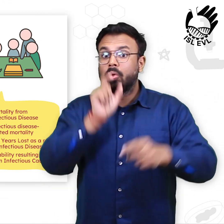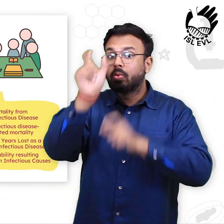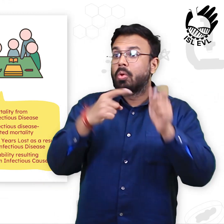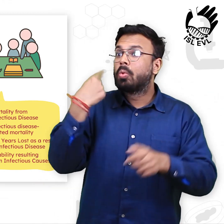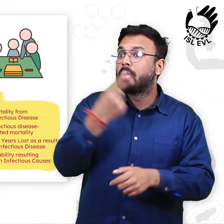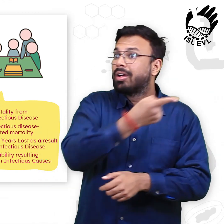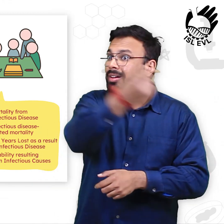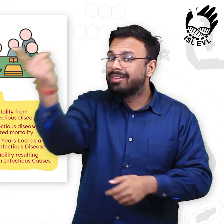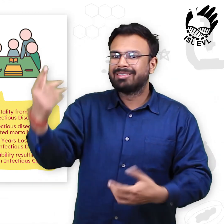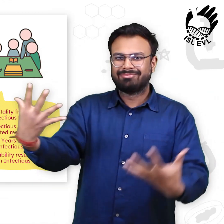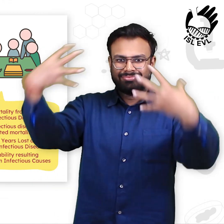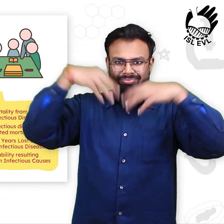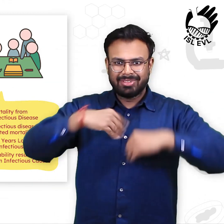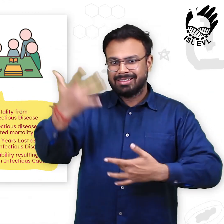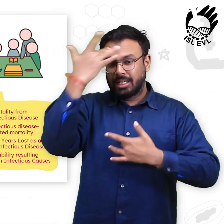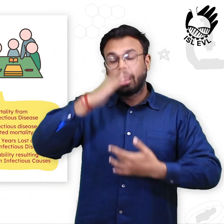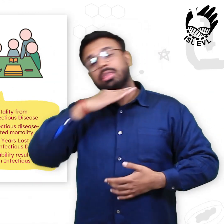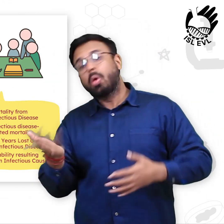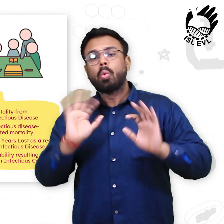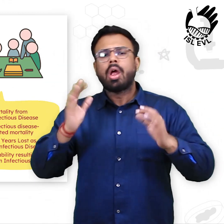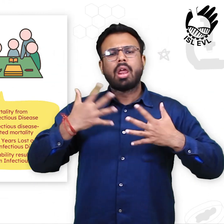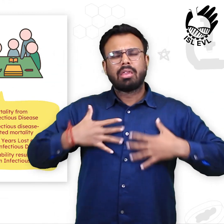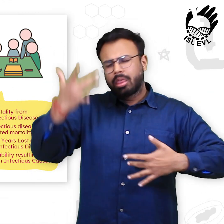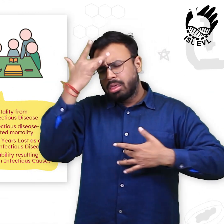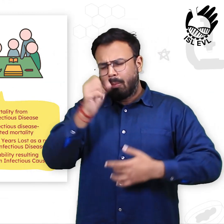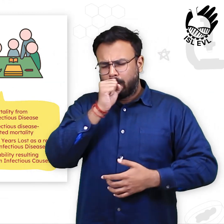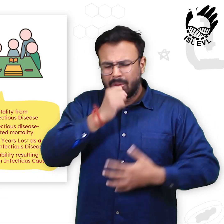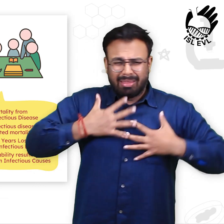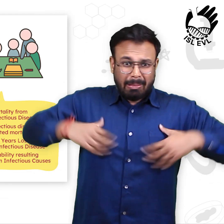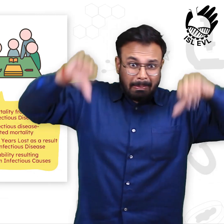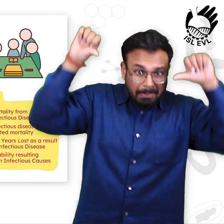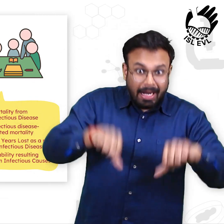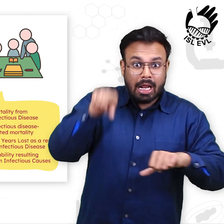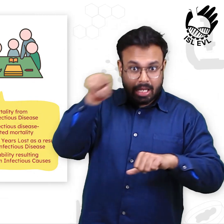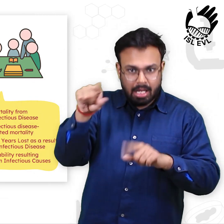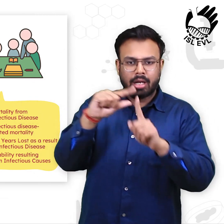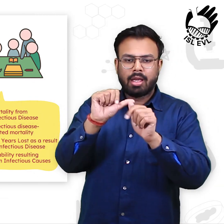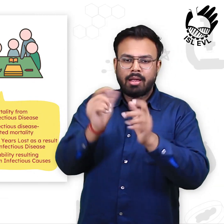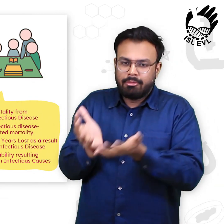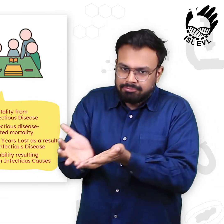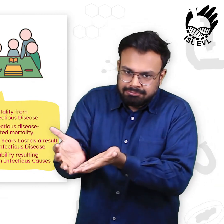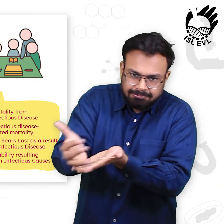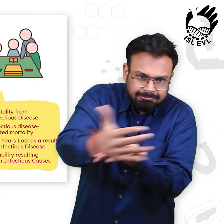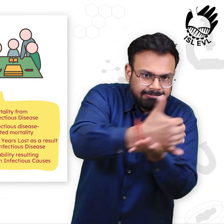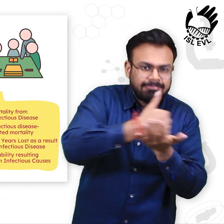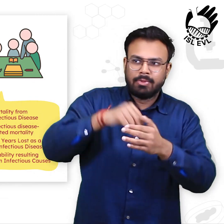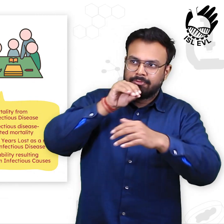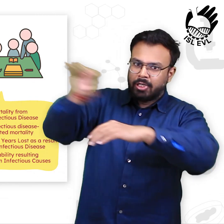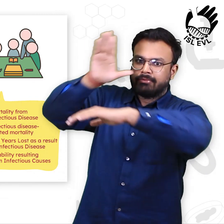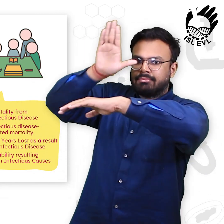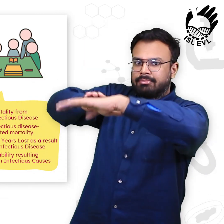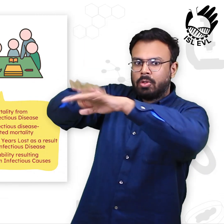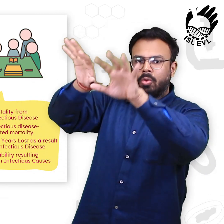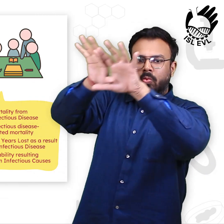health outcomes that worldwide public health policy needs to be informed.